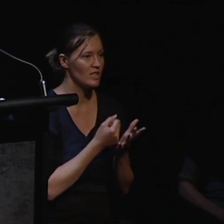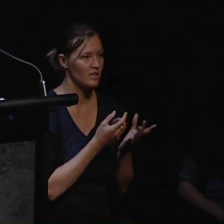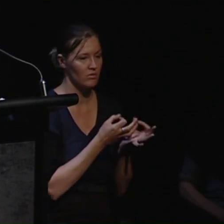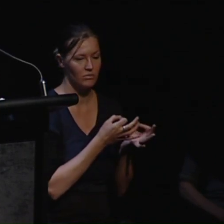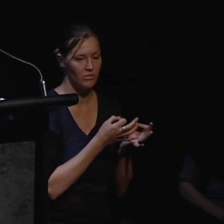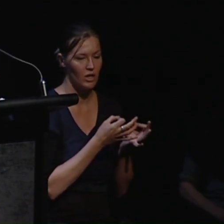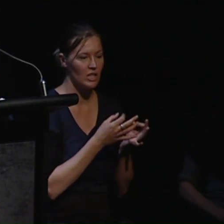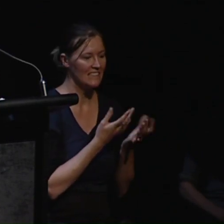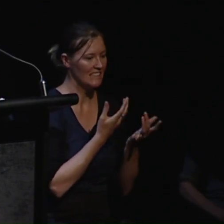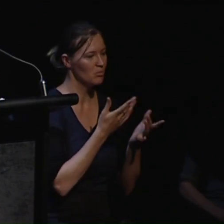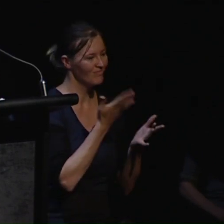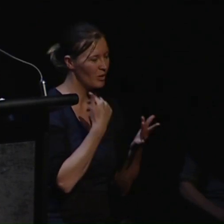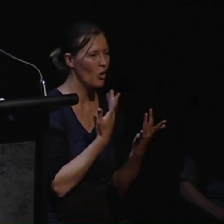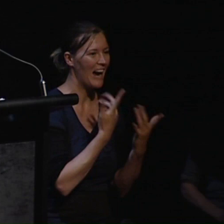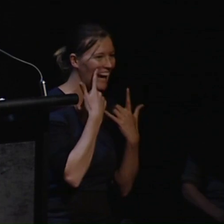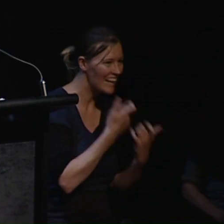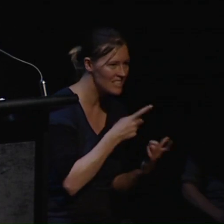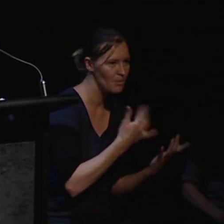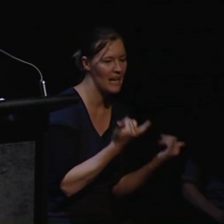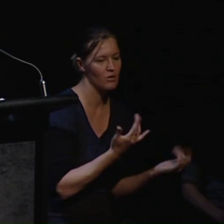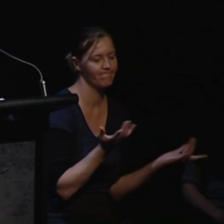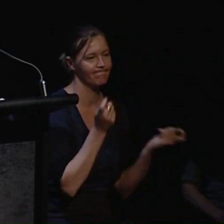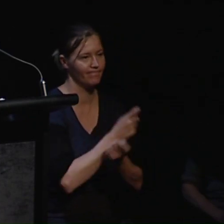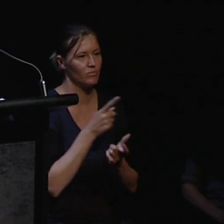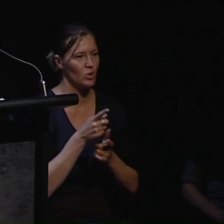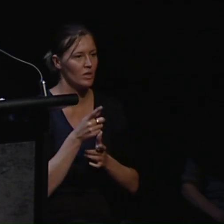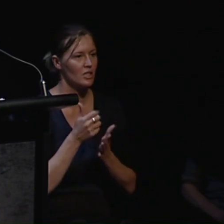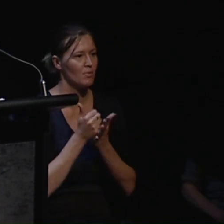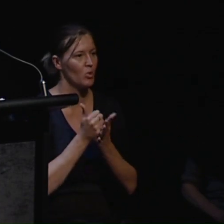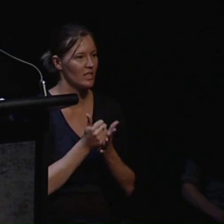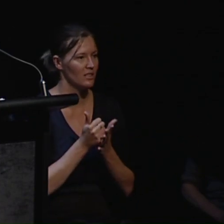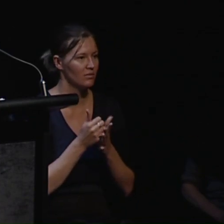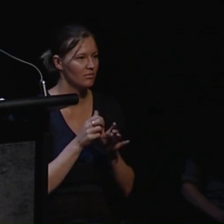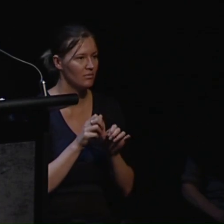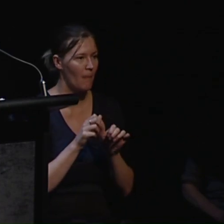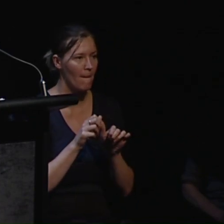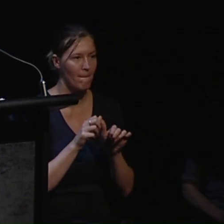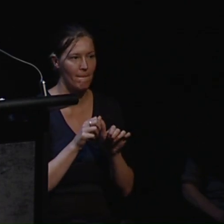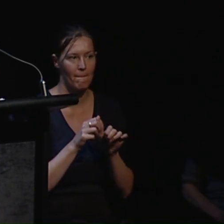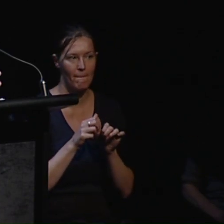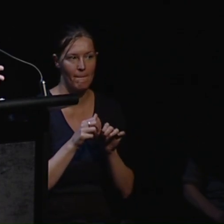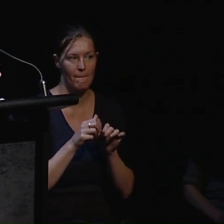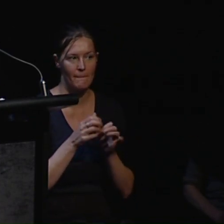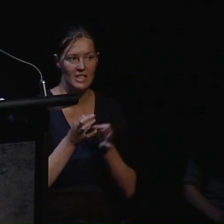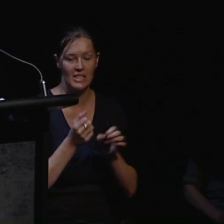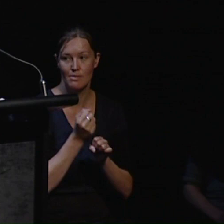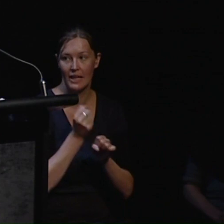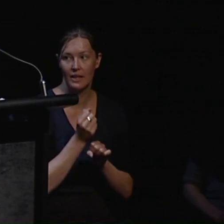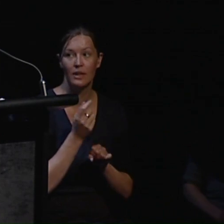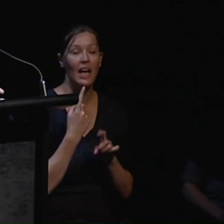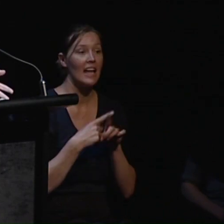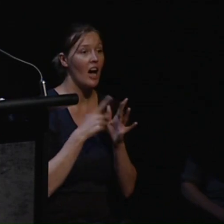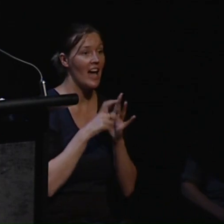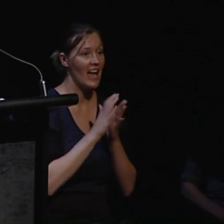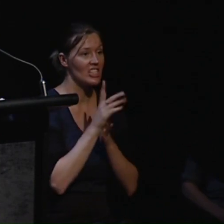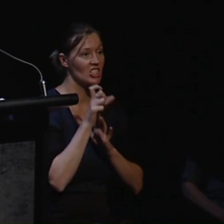guardianship to supported decision making. And now I would like to put up on the slide IHC's perspective on this